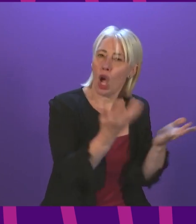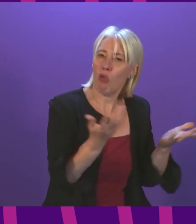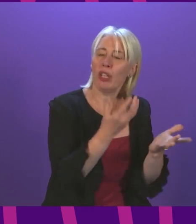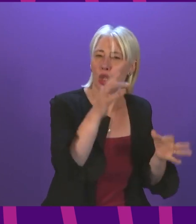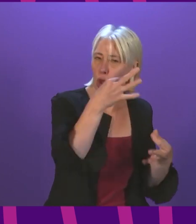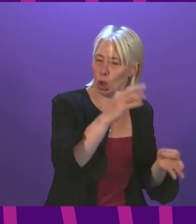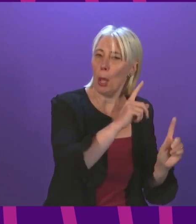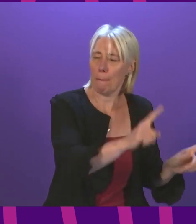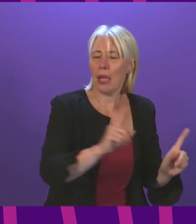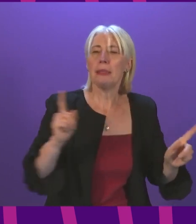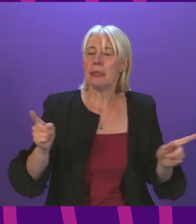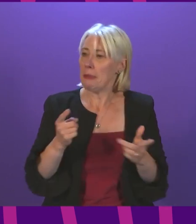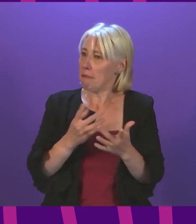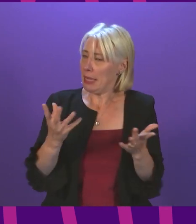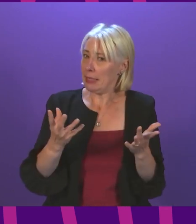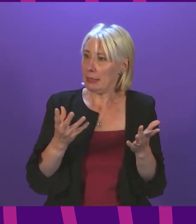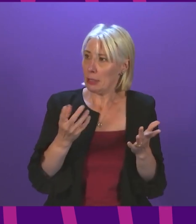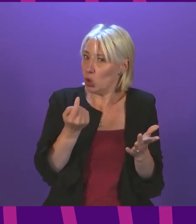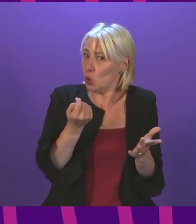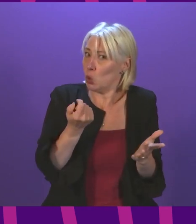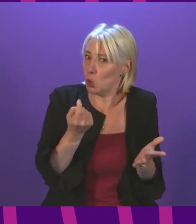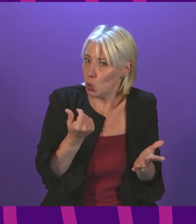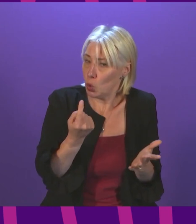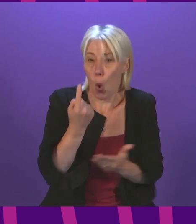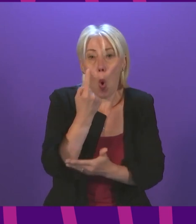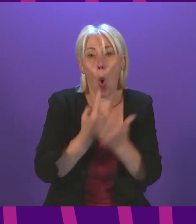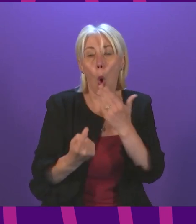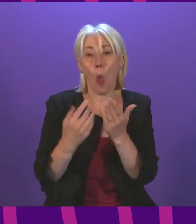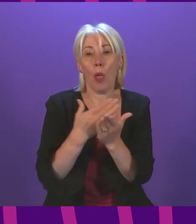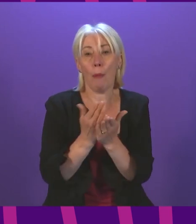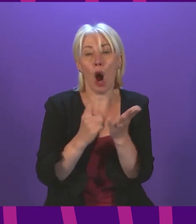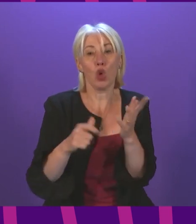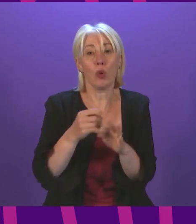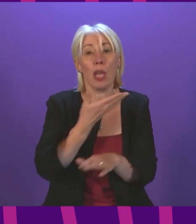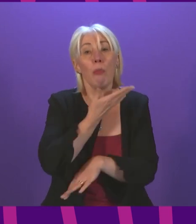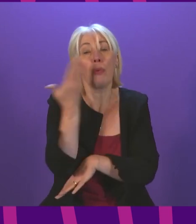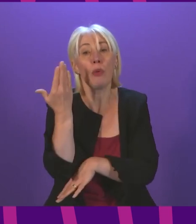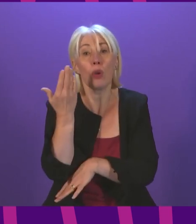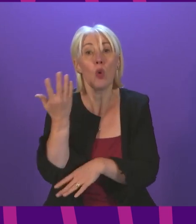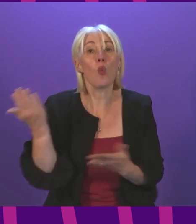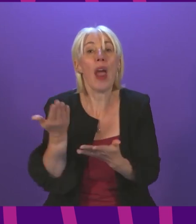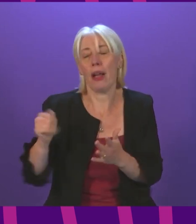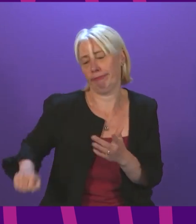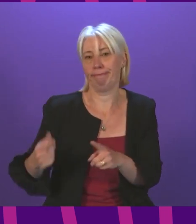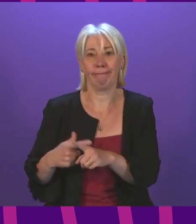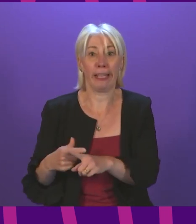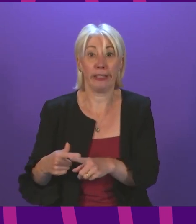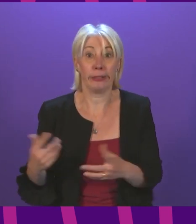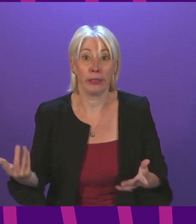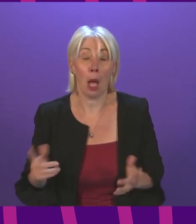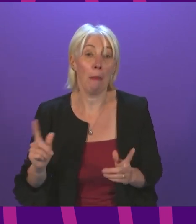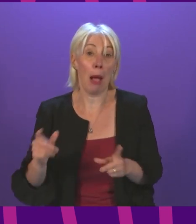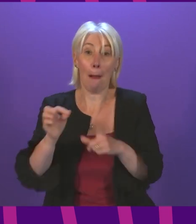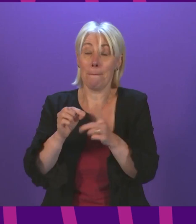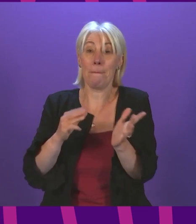certification. So again as on many things it may be soon that the only part of the UK not having a scheme like this is England although the Prime